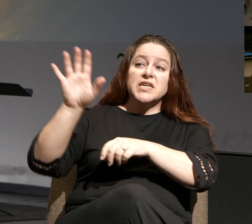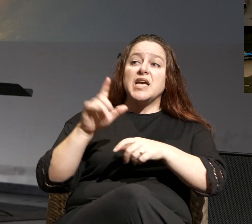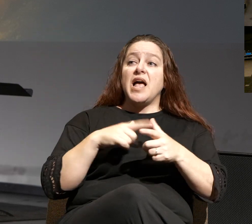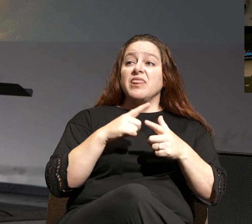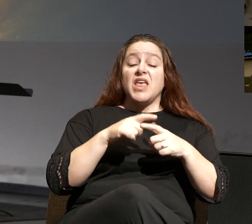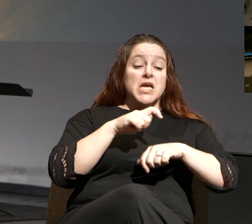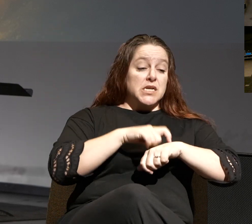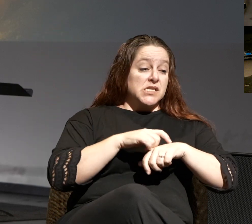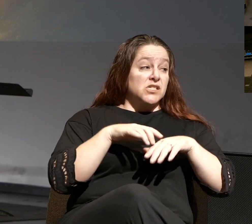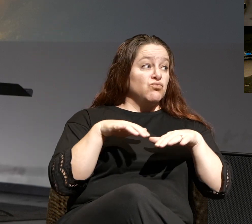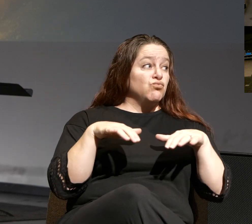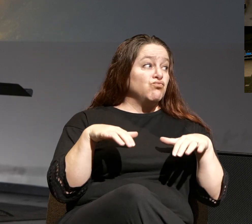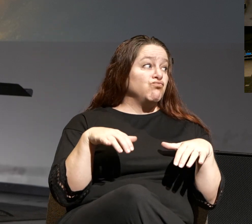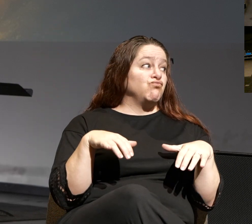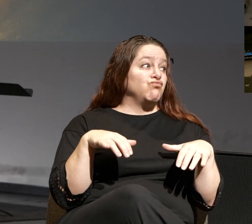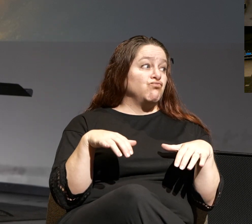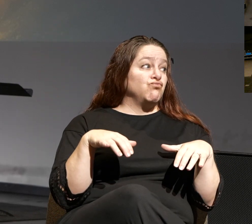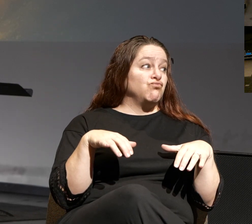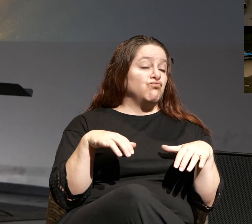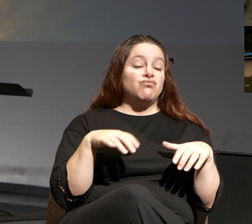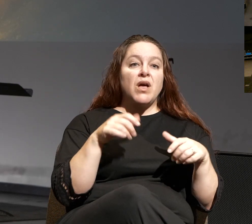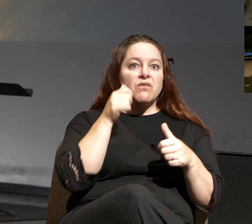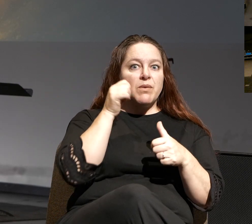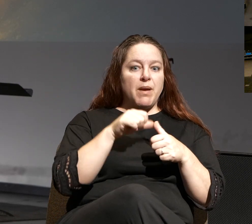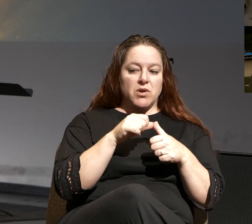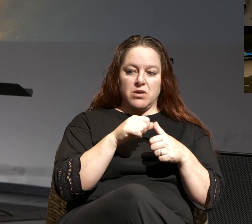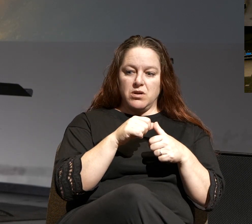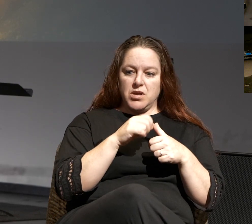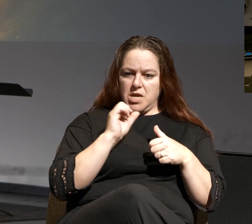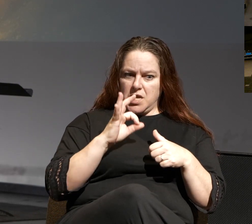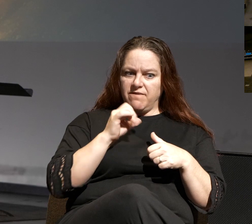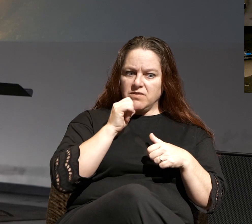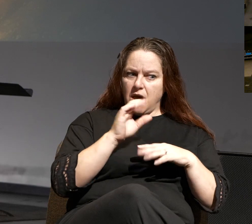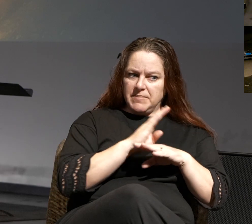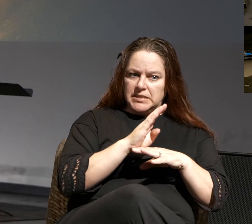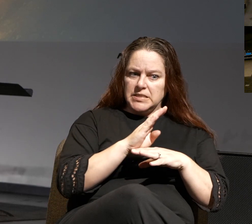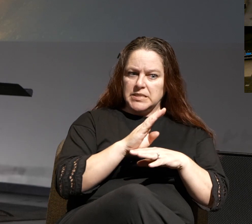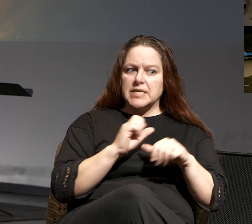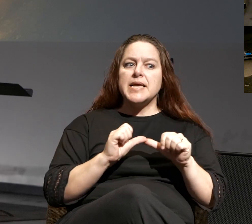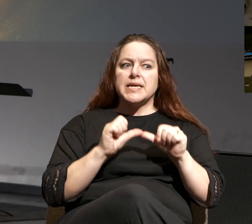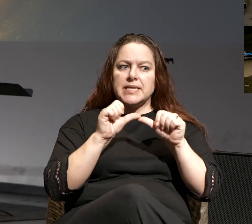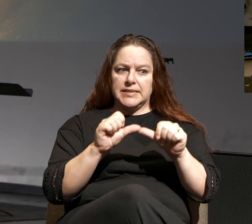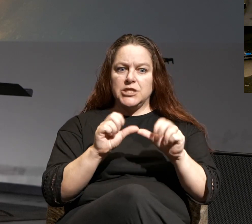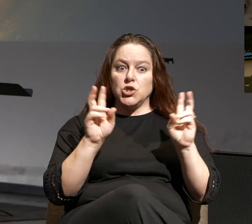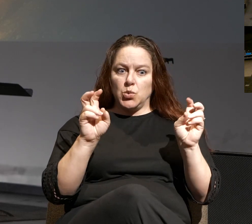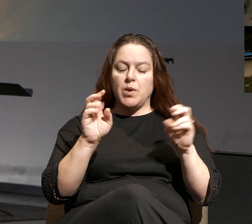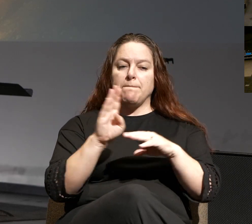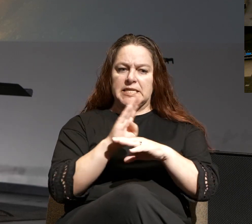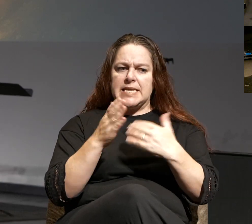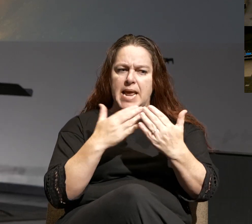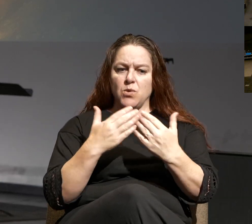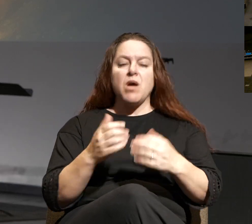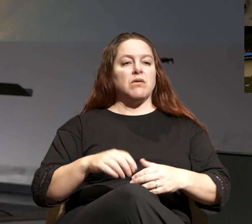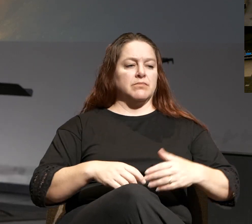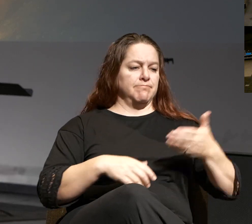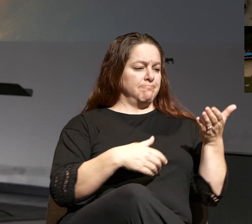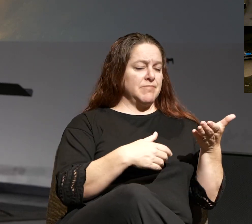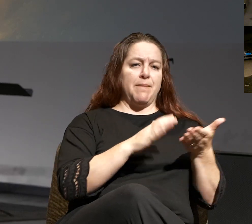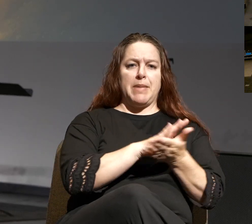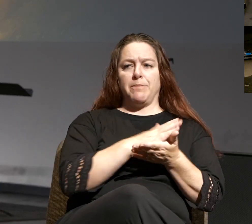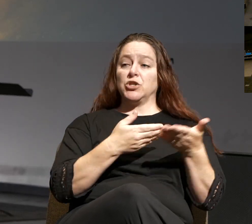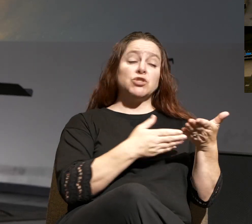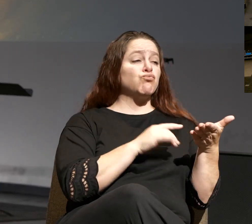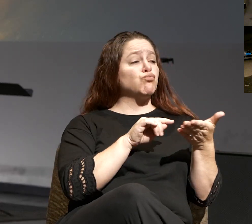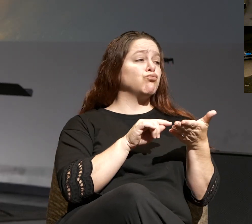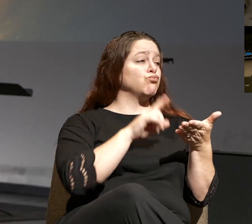lull. And we remember, okay, even if we're not busy, stay busy anyway. So, we grab our clipboards, and we look official, and we start doing